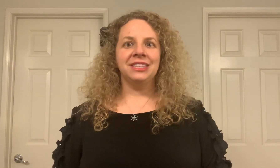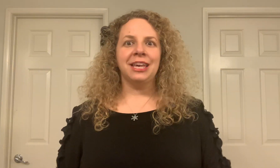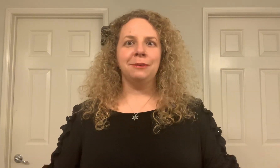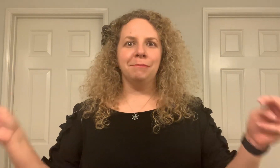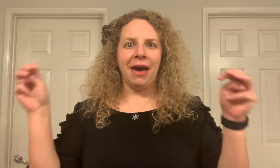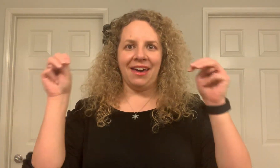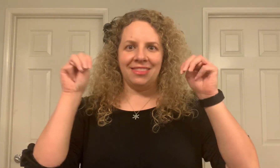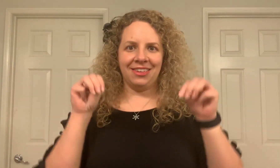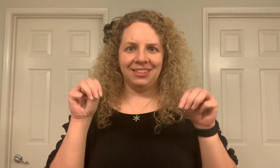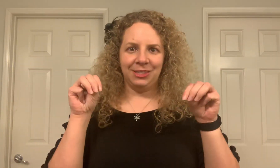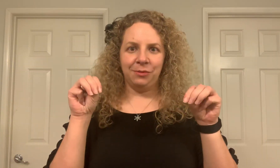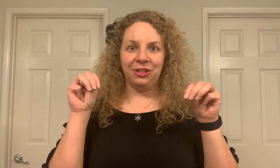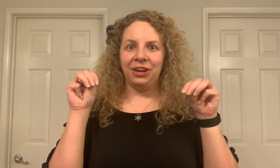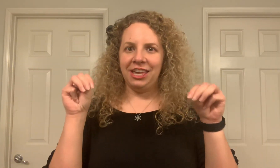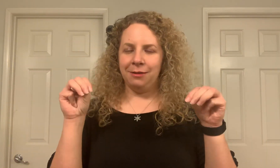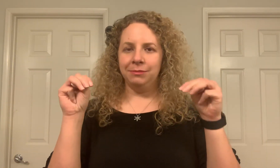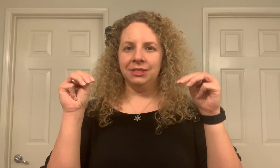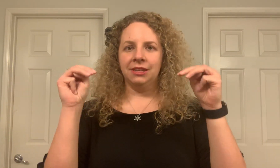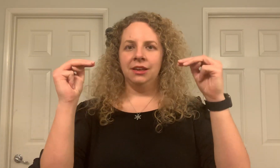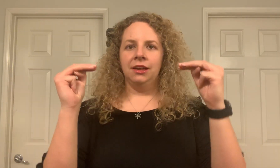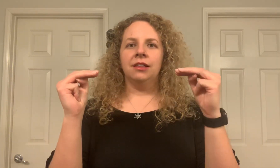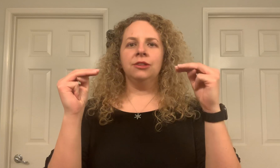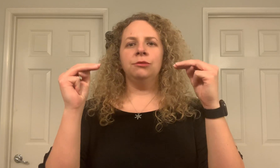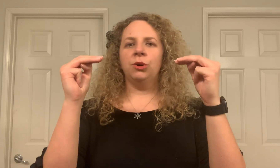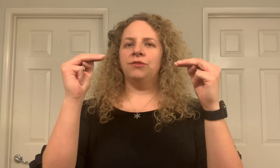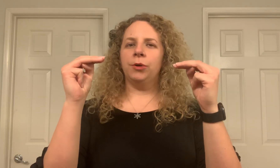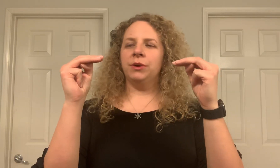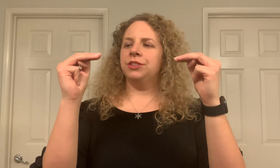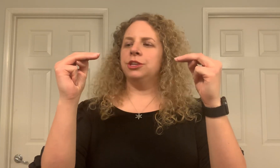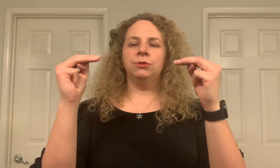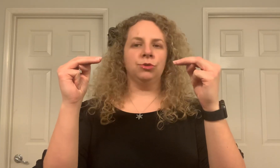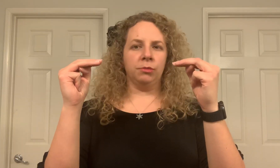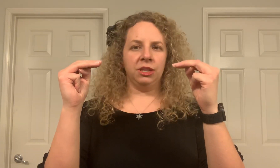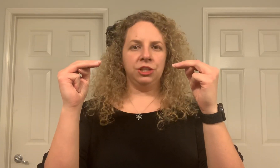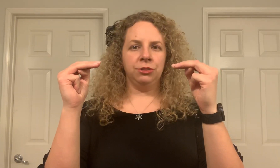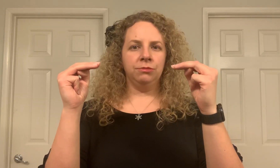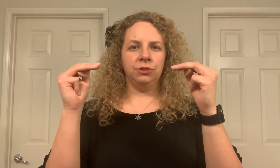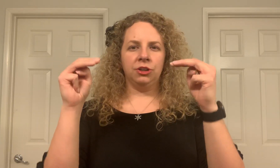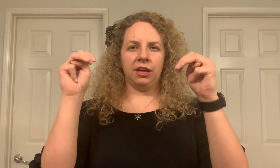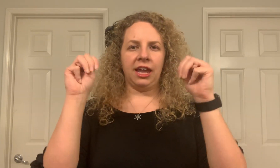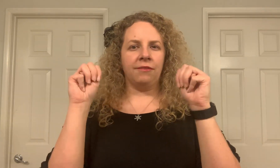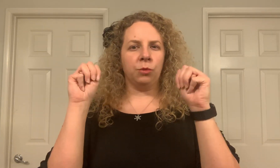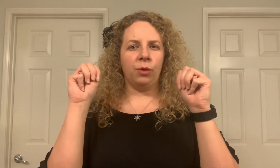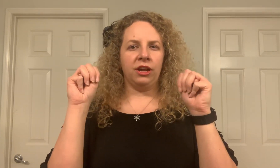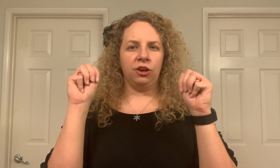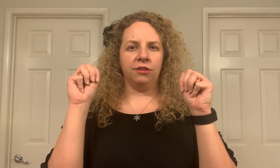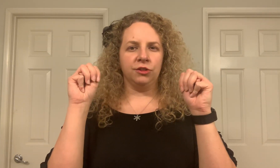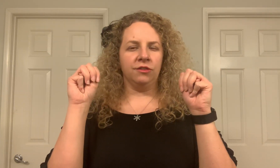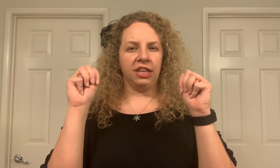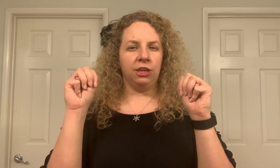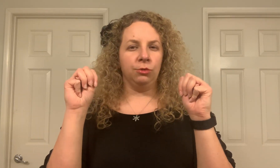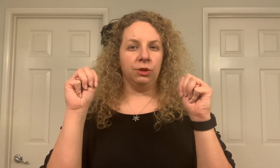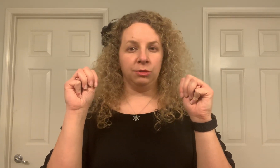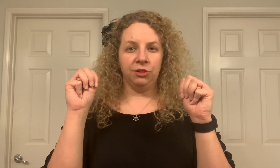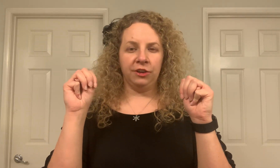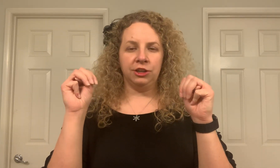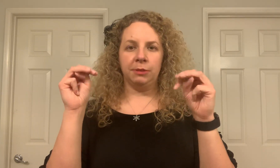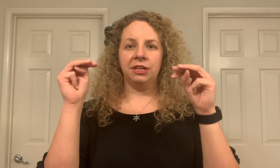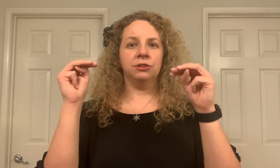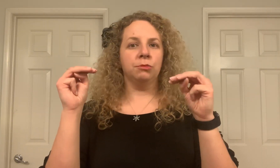the sign math. So with your M's, a little more forward than you would normally do. You're not going to have them quite curved over like you would when you're finger spelling. So